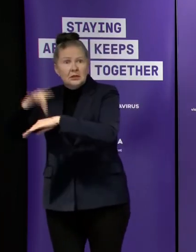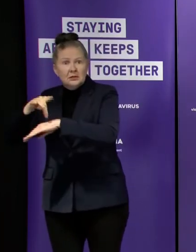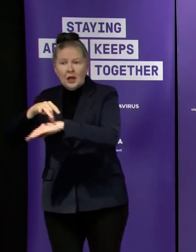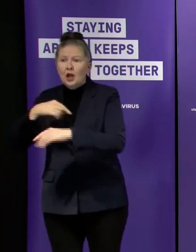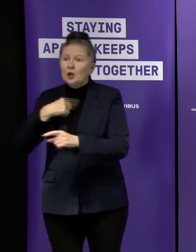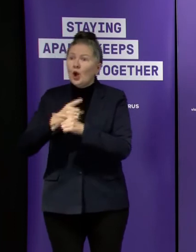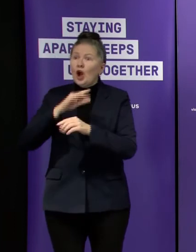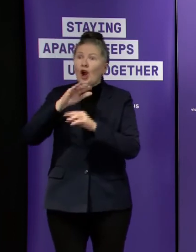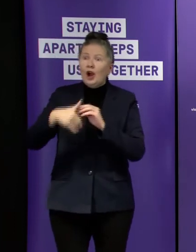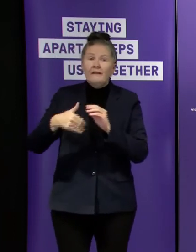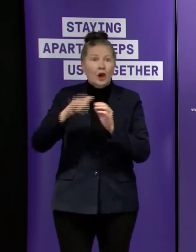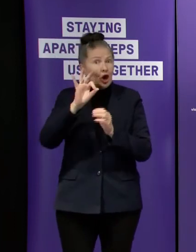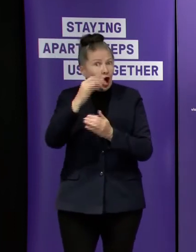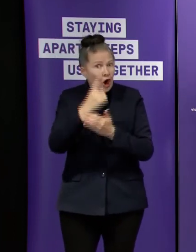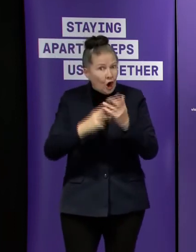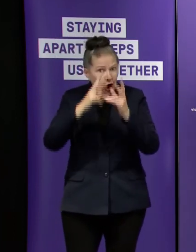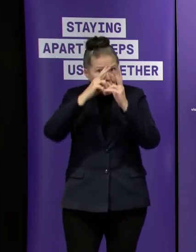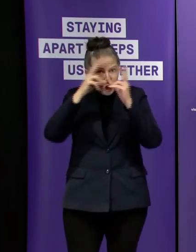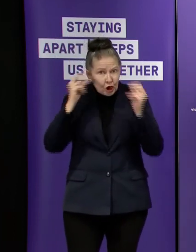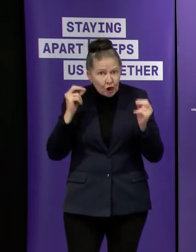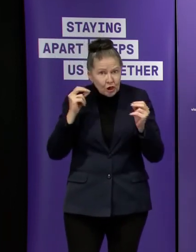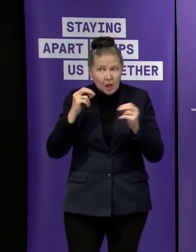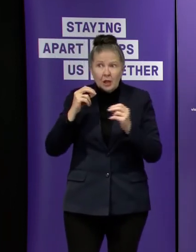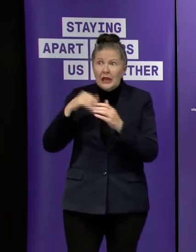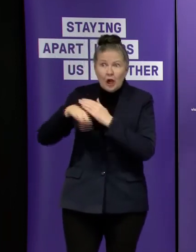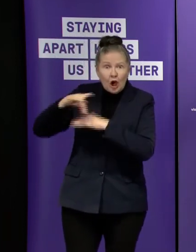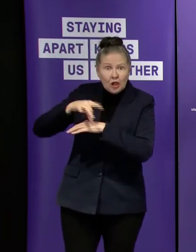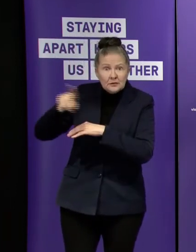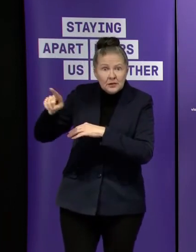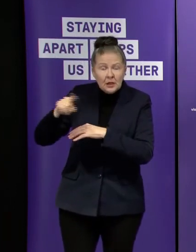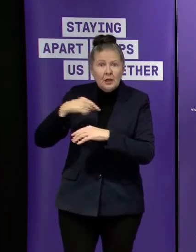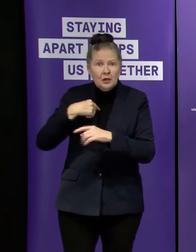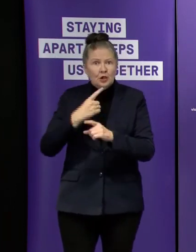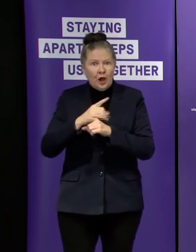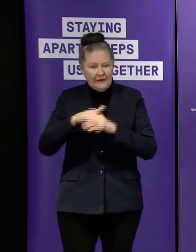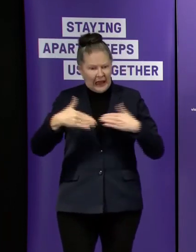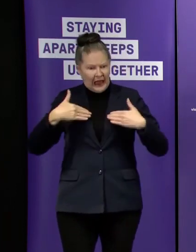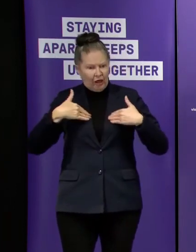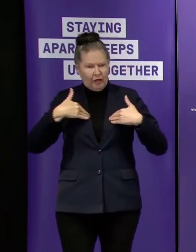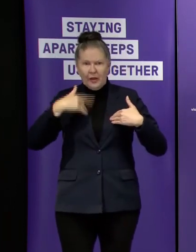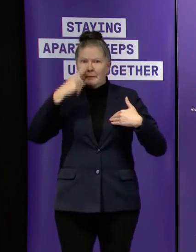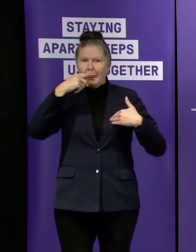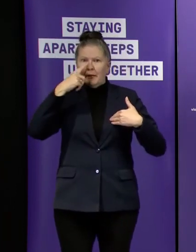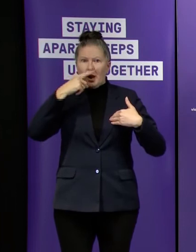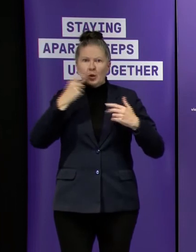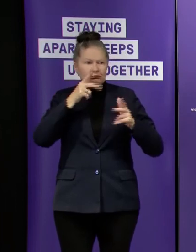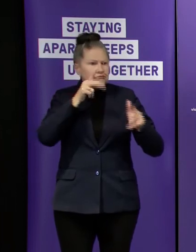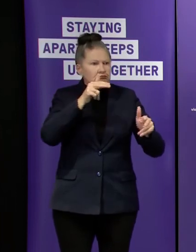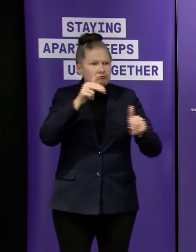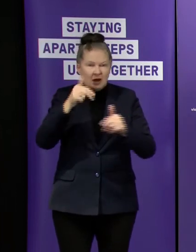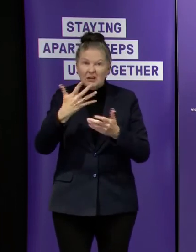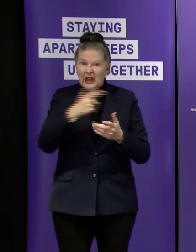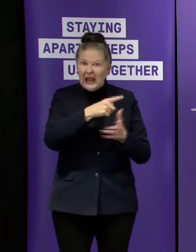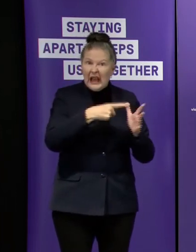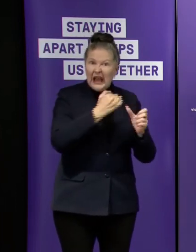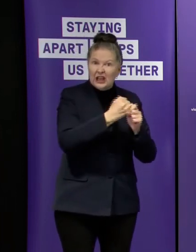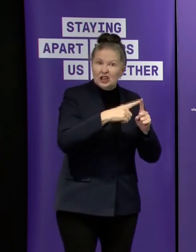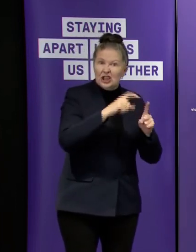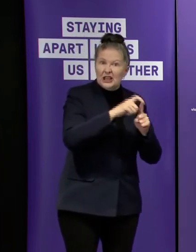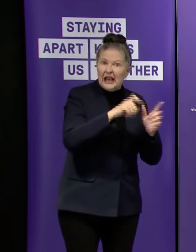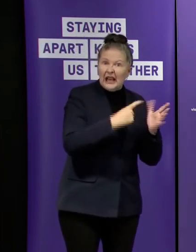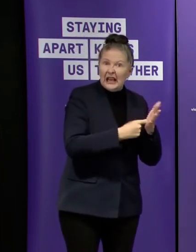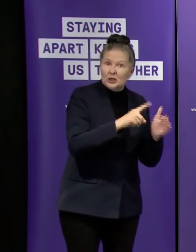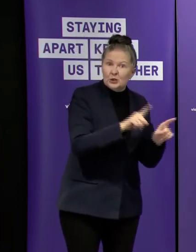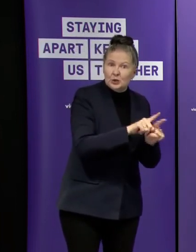nurses in hospitals we're talking about aged care workers also so uh it i expect and and my early reports were that